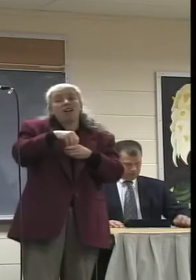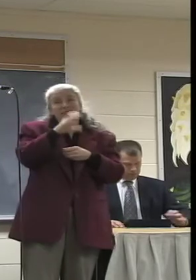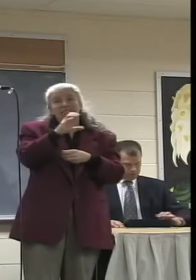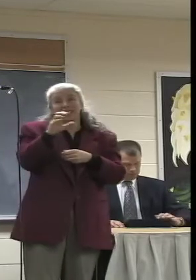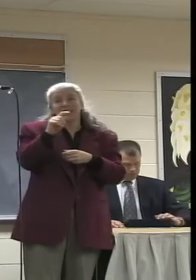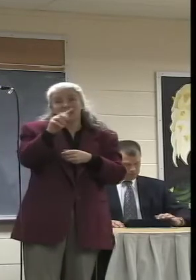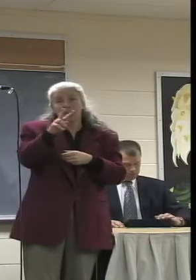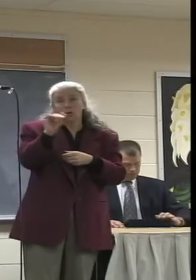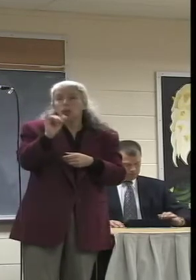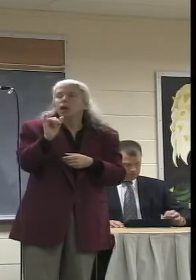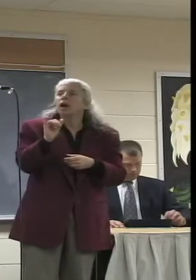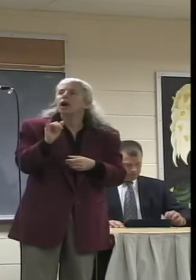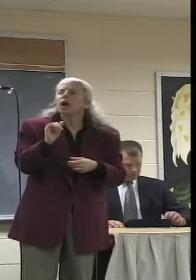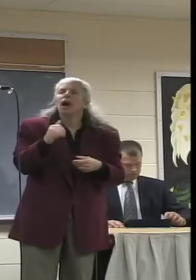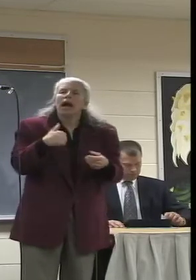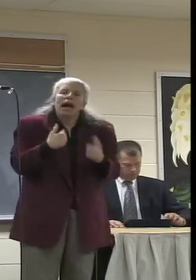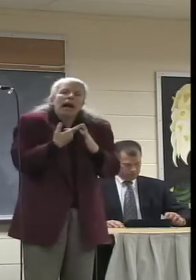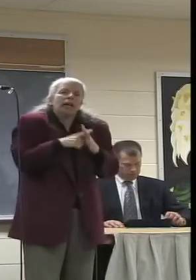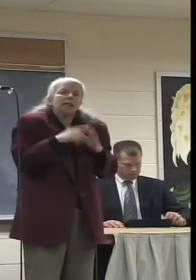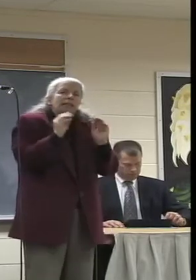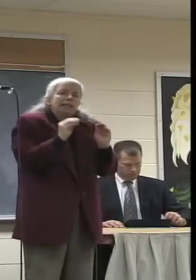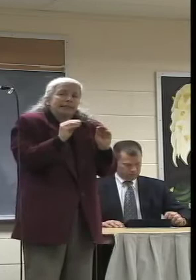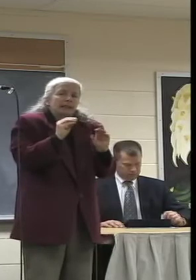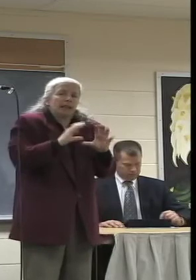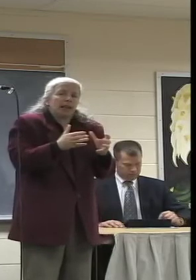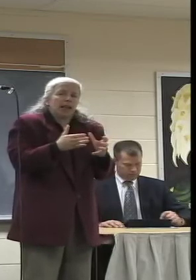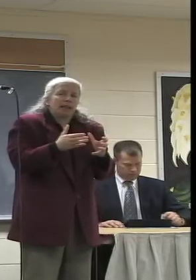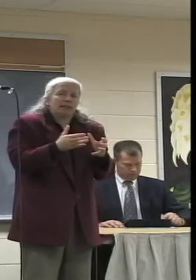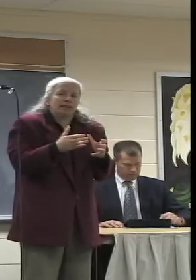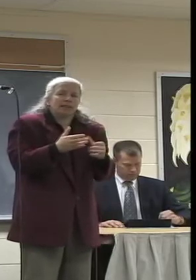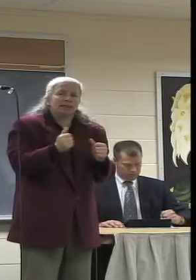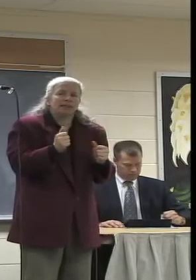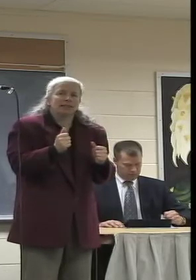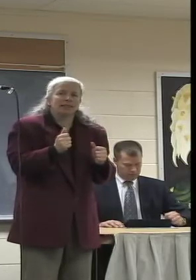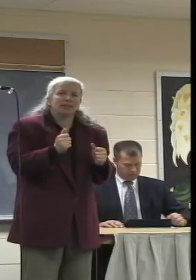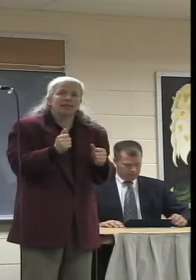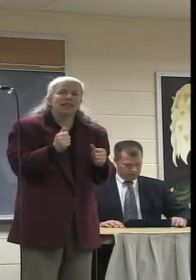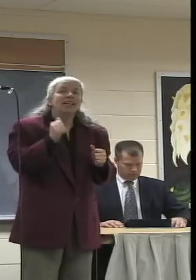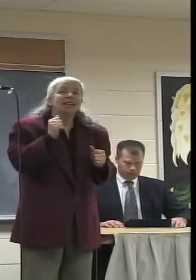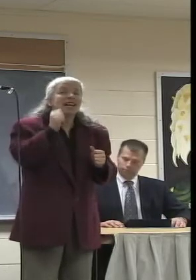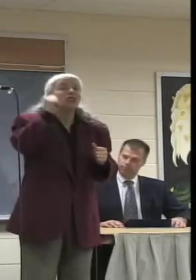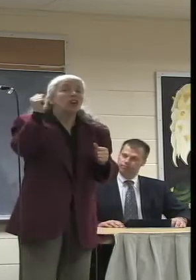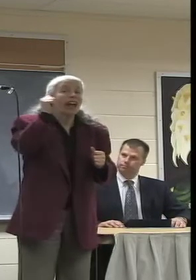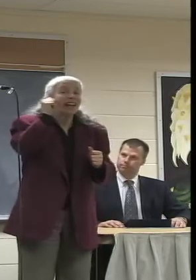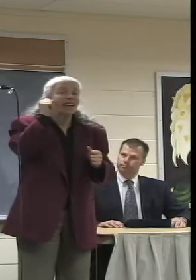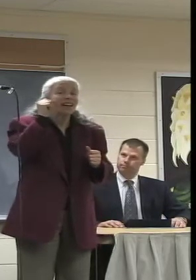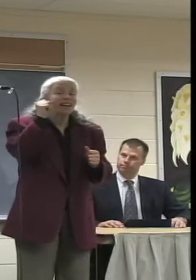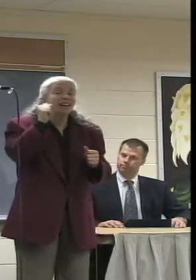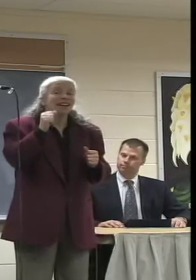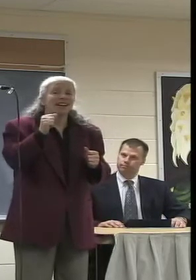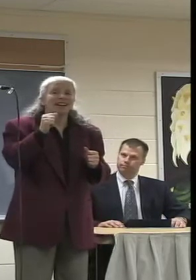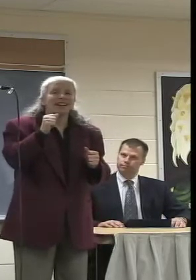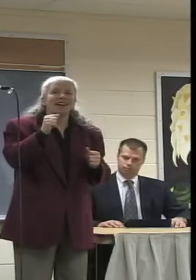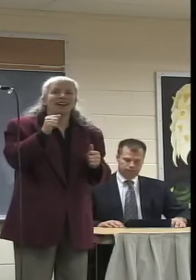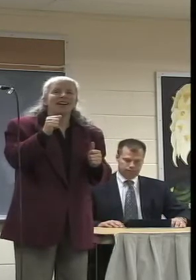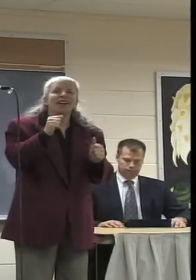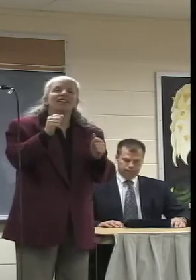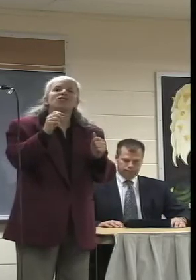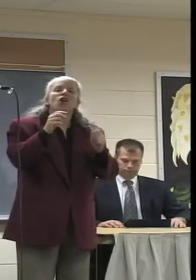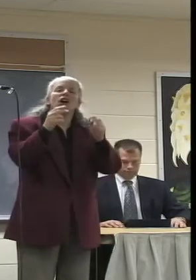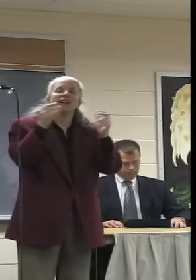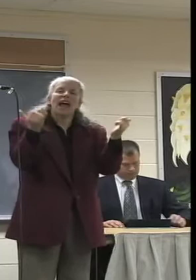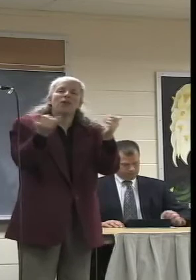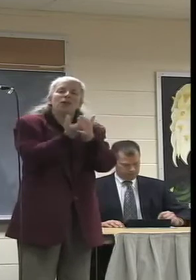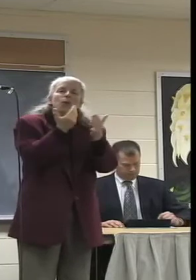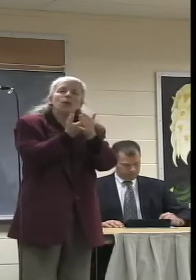I began teaching that course yesterday, the first day of the spring semester in 2014. The course is called Multimedia Production,